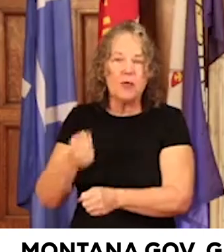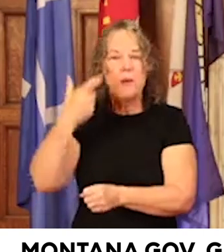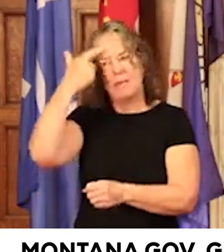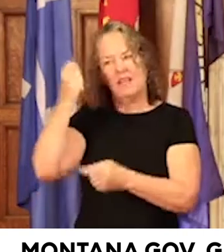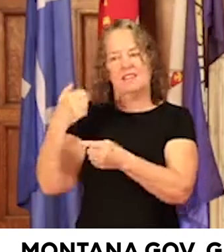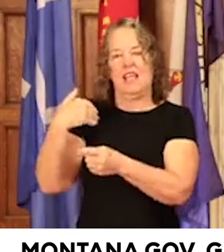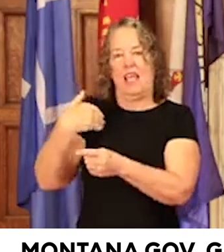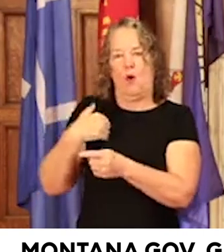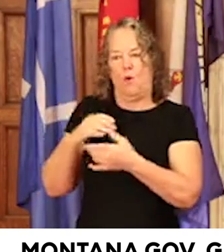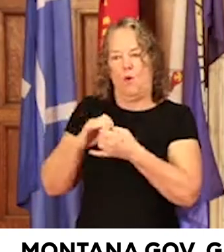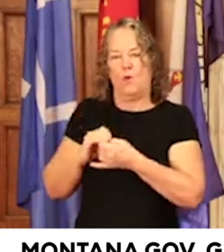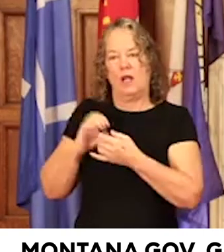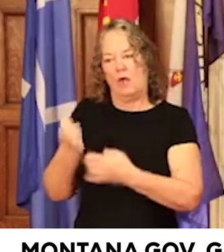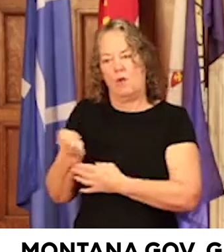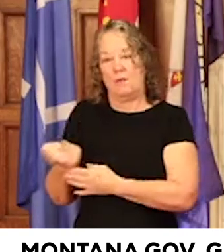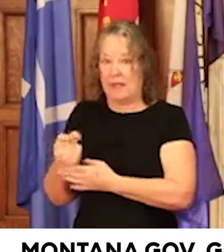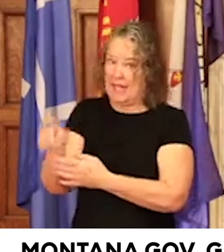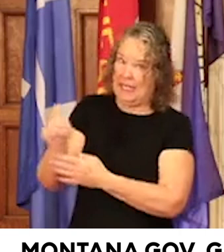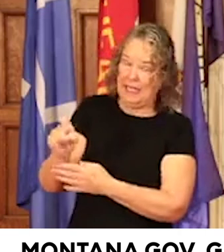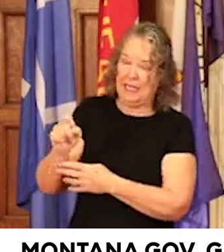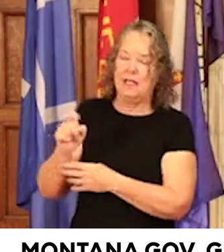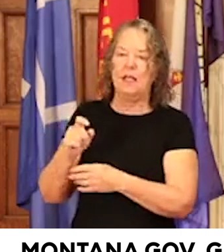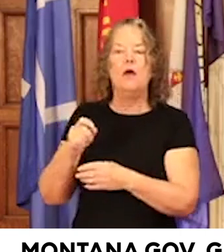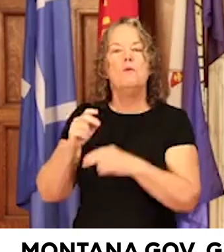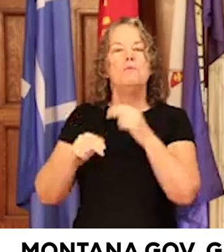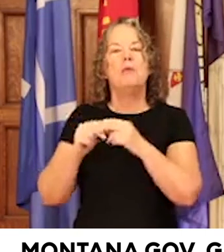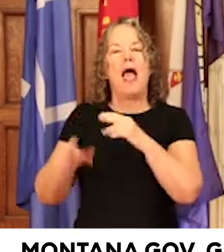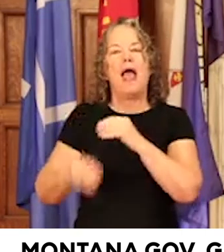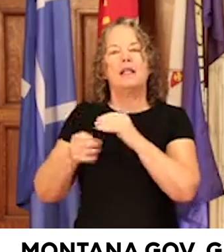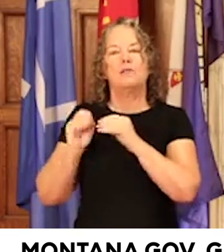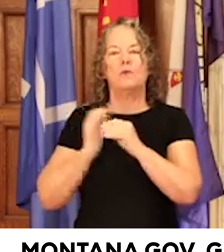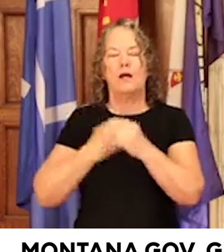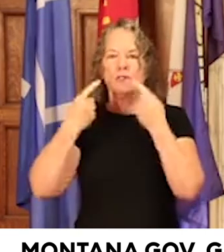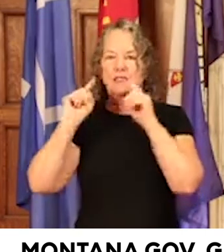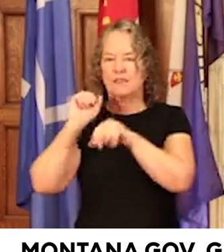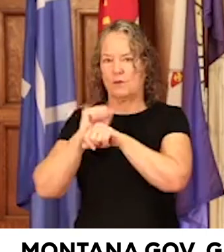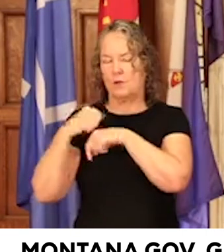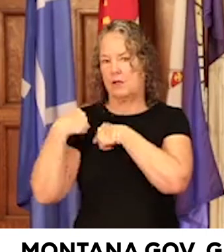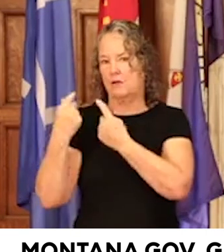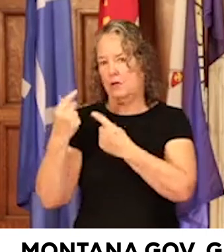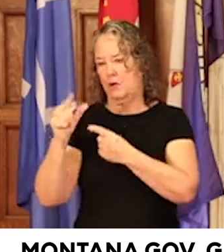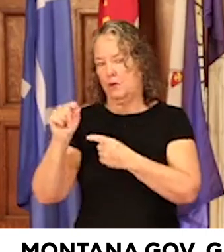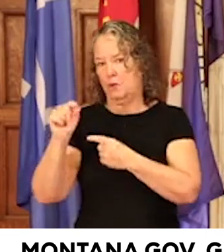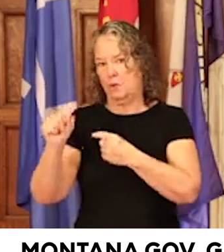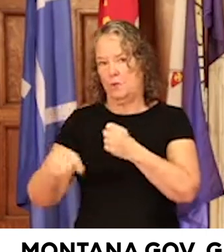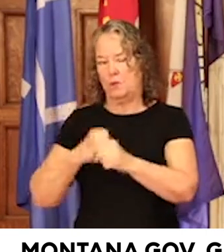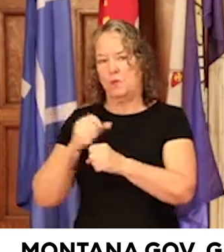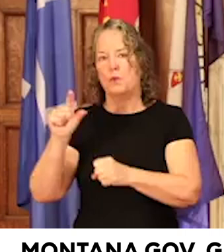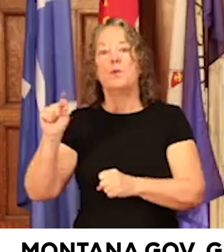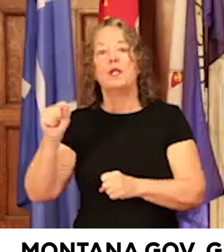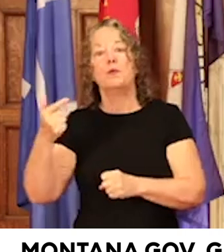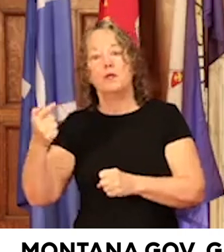businesses. Building on our successful work in 2021, we're raising the business equipment tax exemption